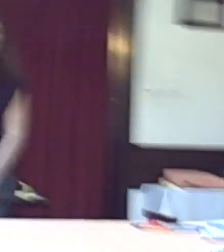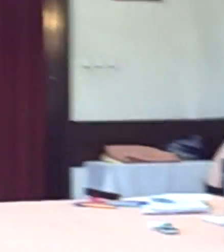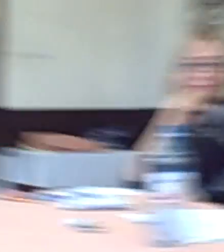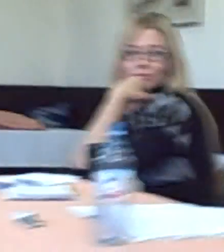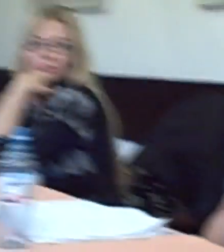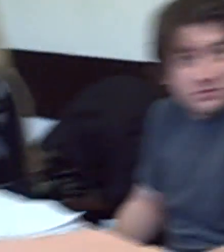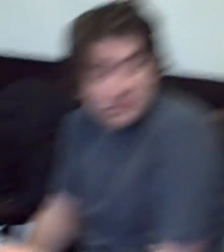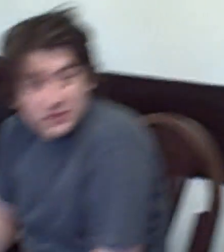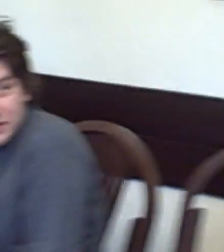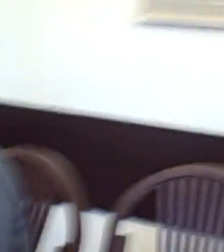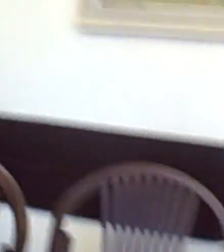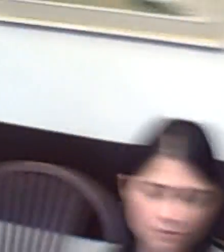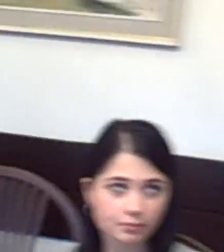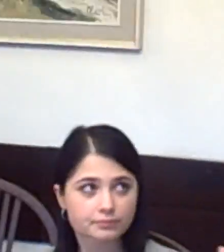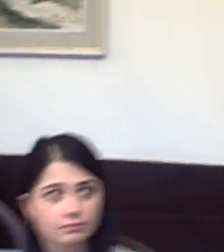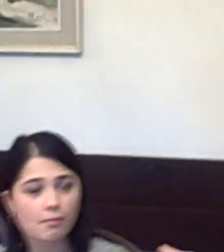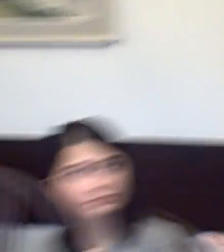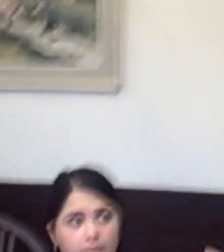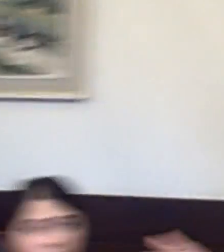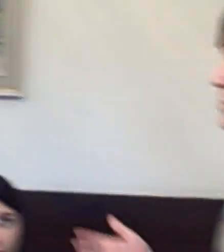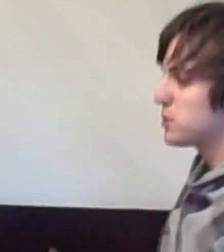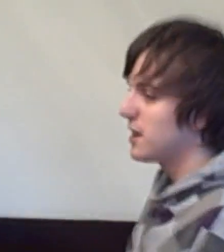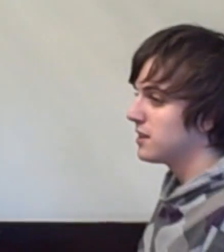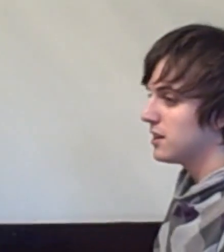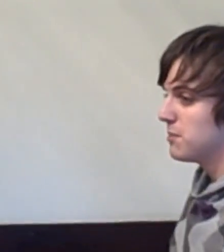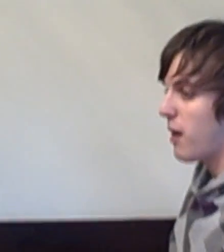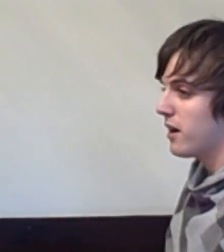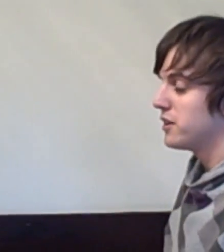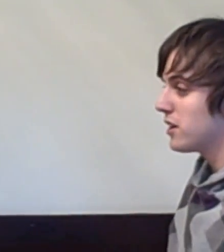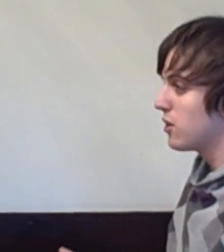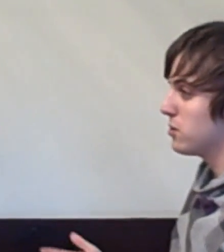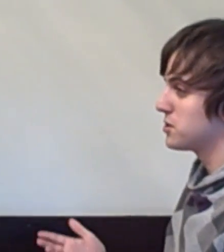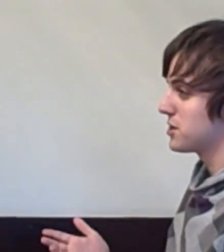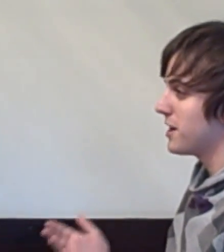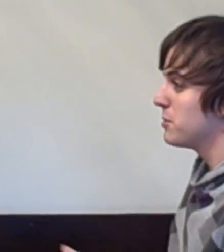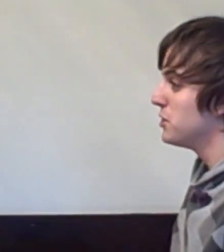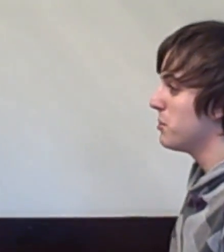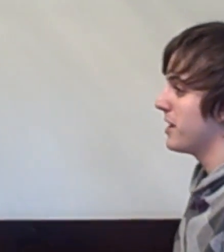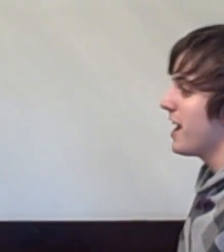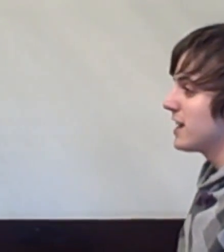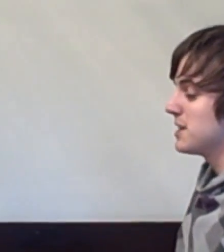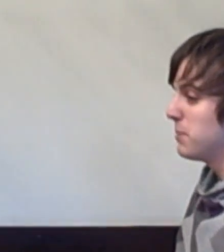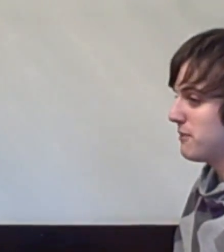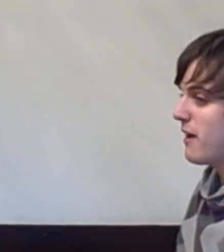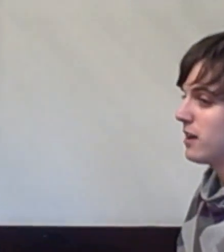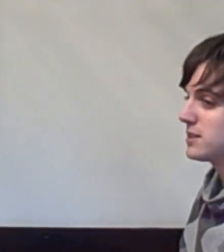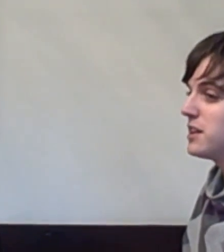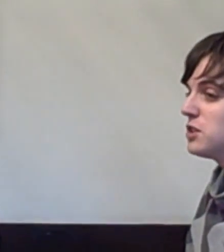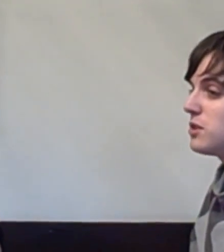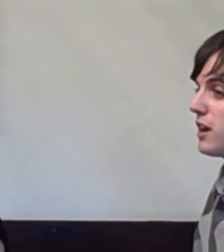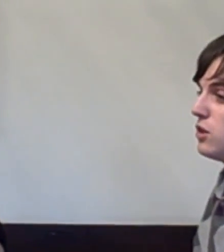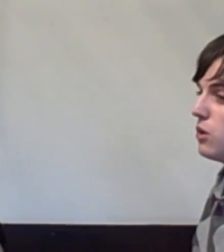So in order to fully show why the argument presented by our dear coach, Debbie Newman, simply fails, to take you